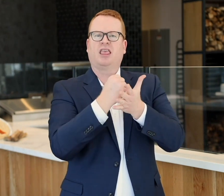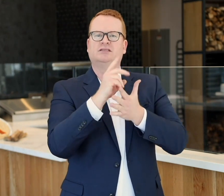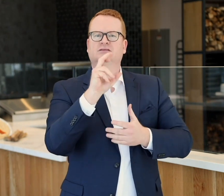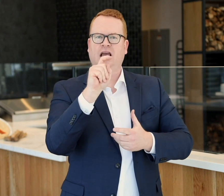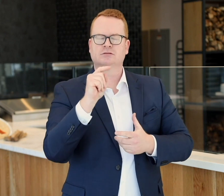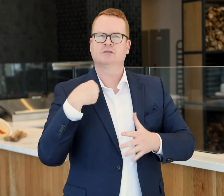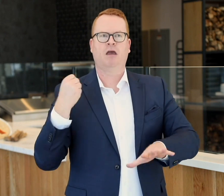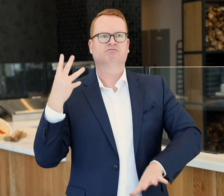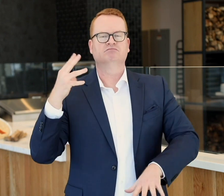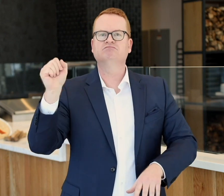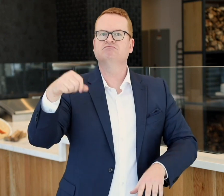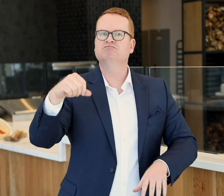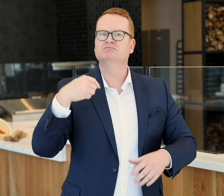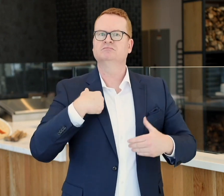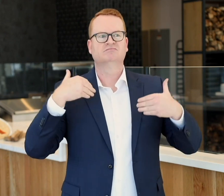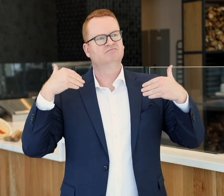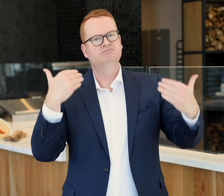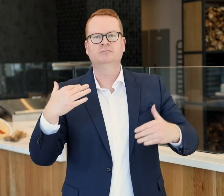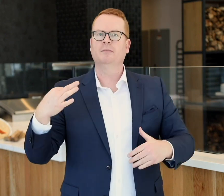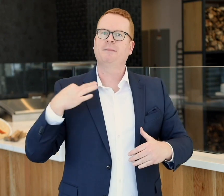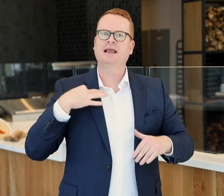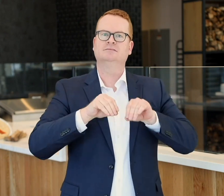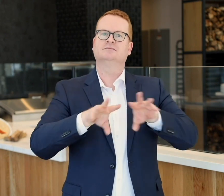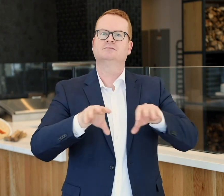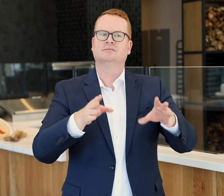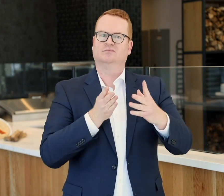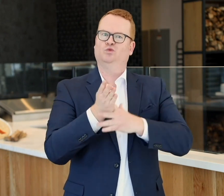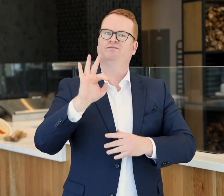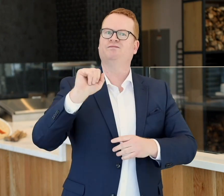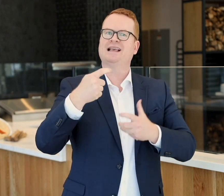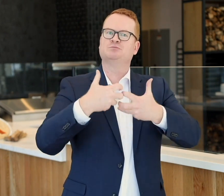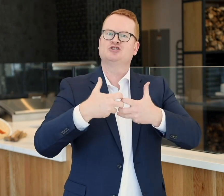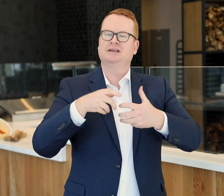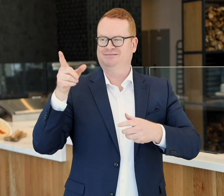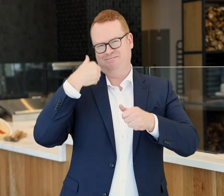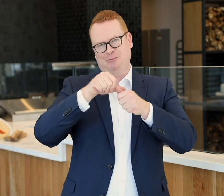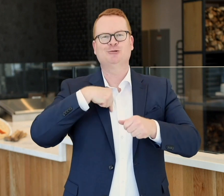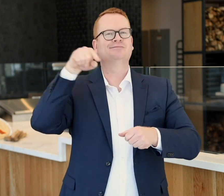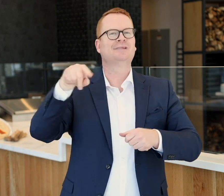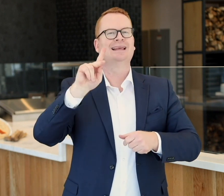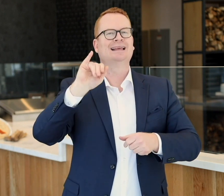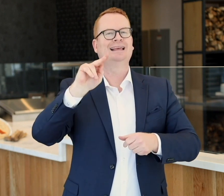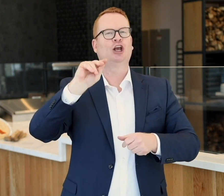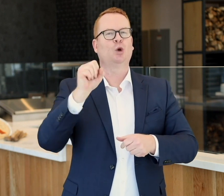there collecting dust. A light bulb went off. I blasted out applications using fax machines at